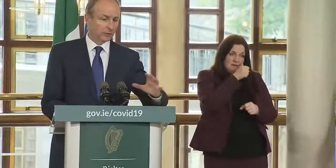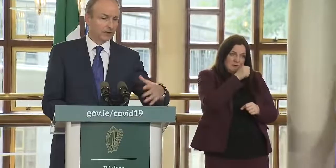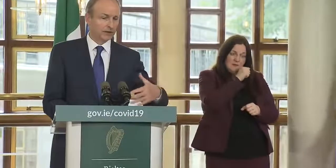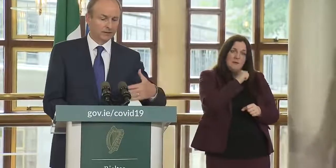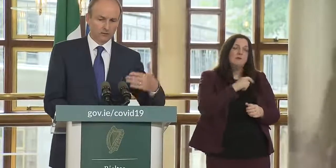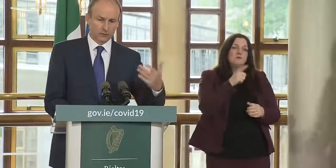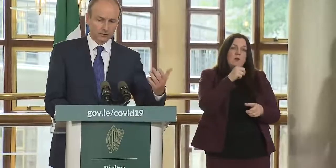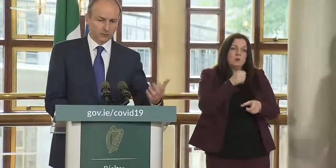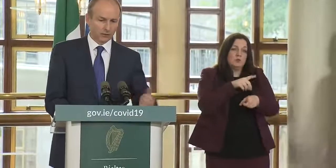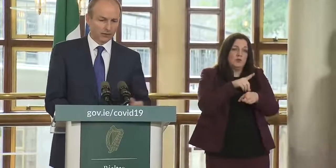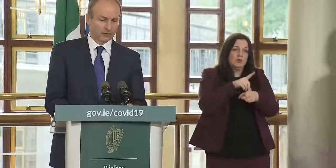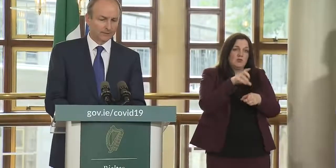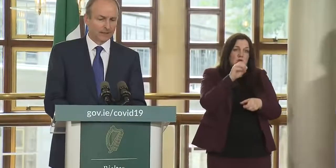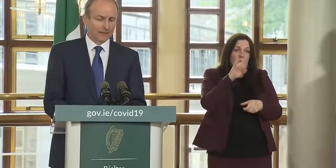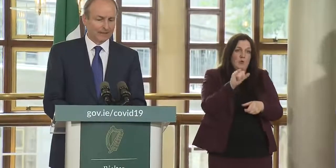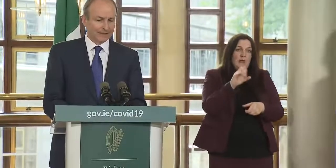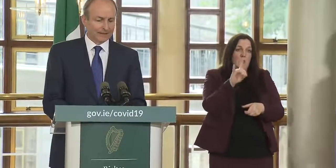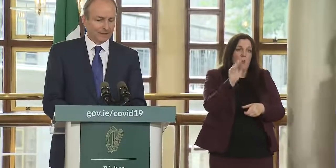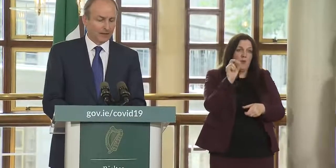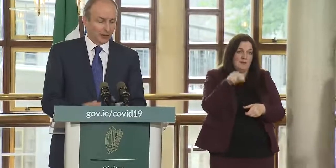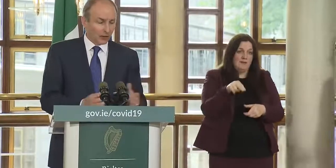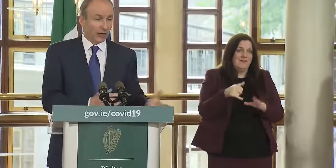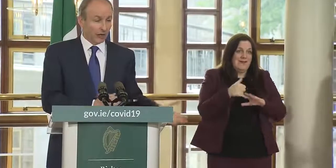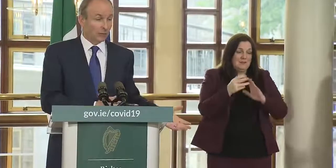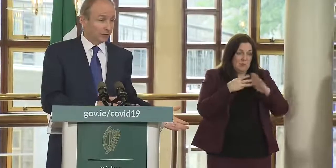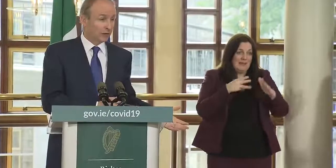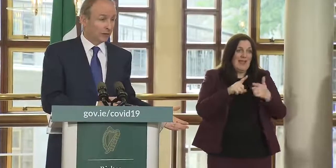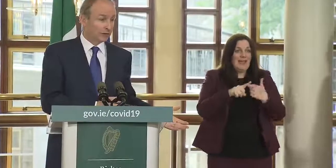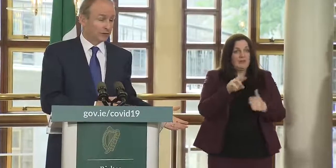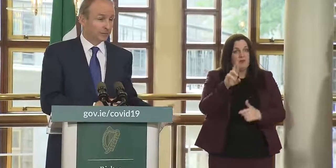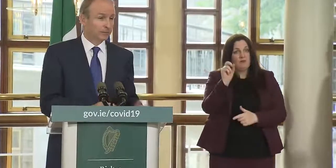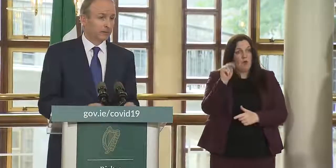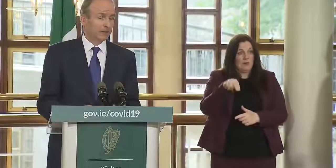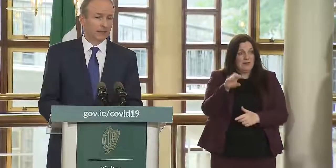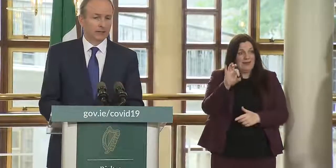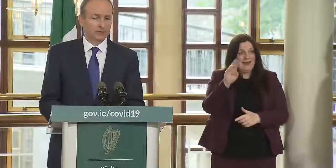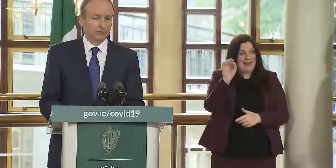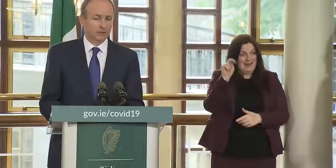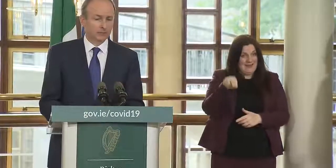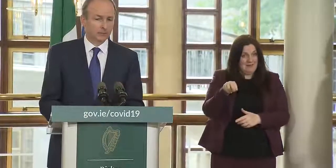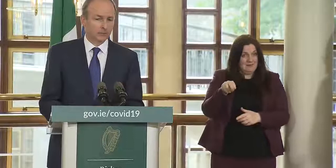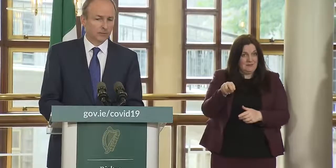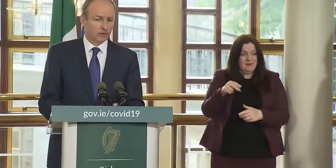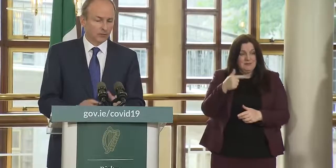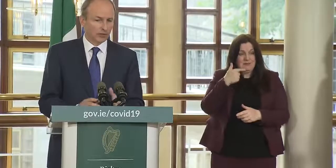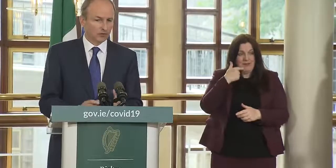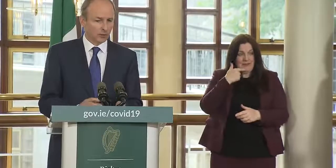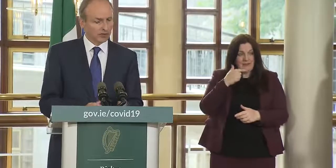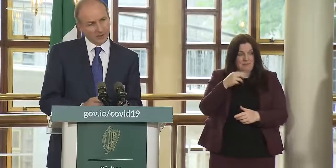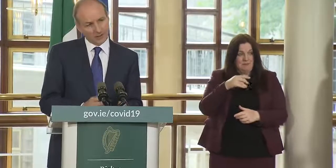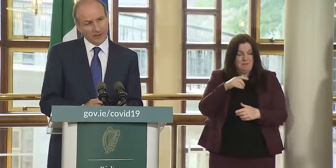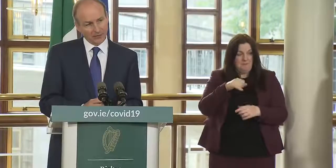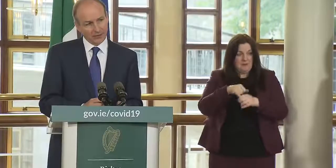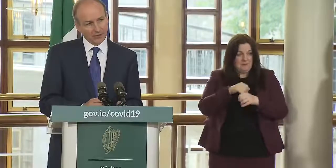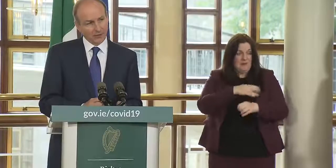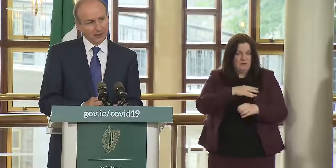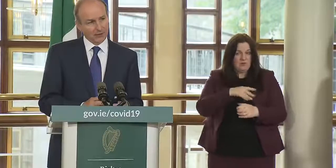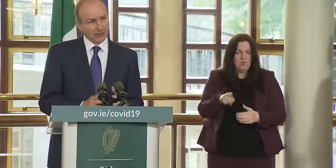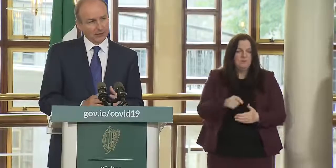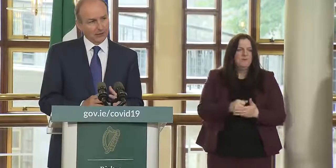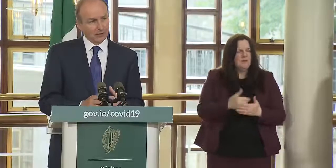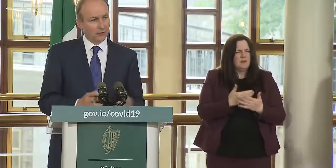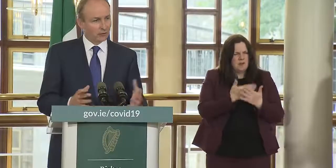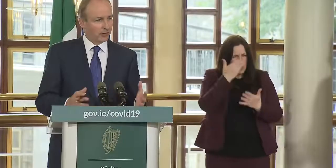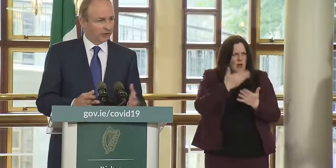holhan last week and to ron and glenn they're learning a lot about the virus and in relation to a hospital capacity